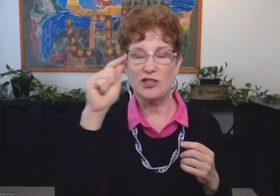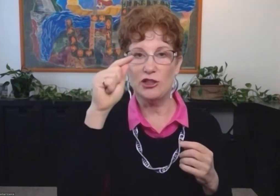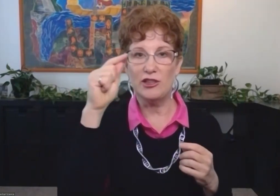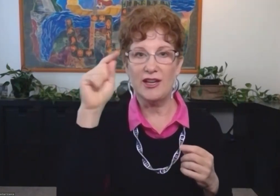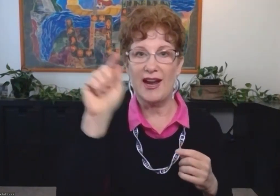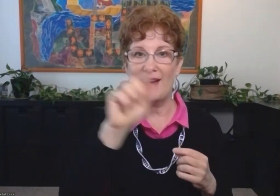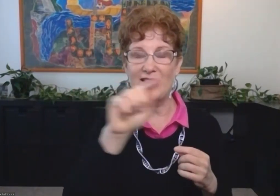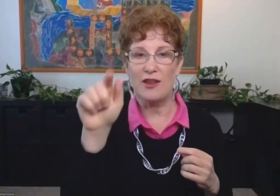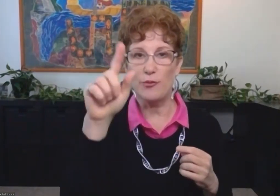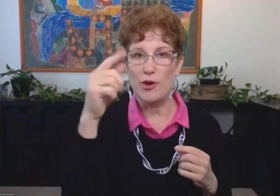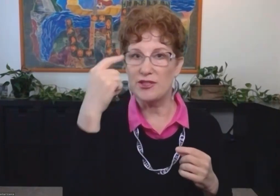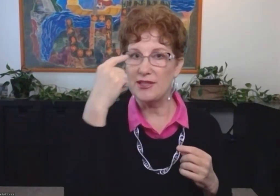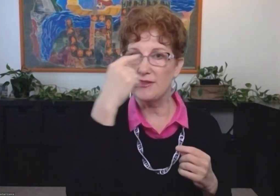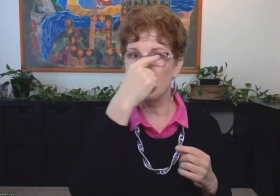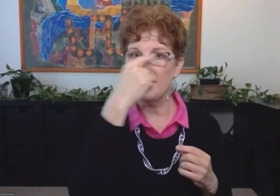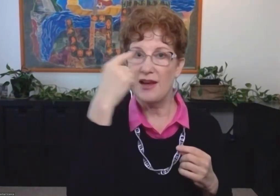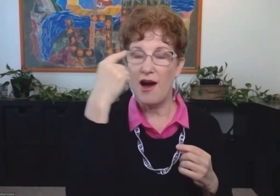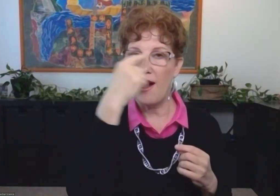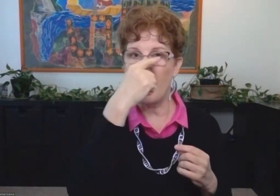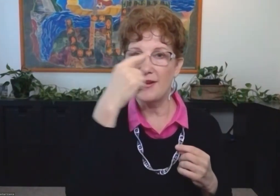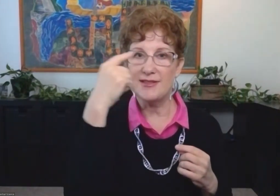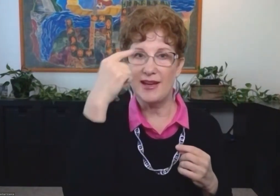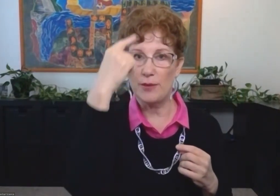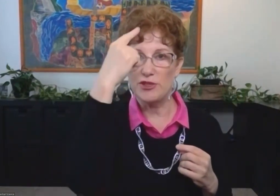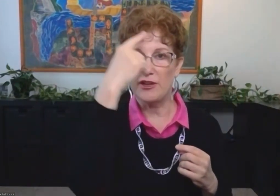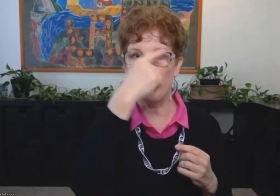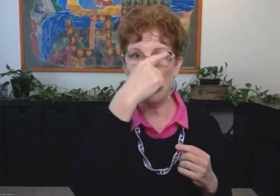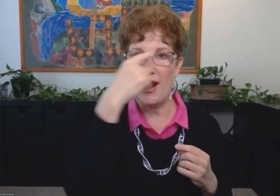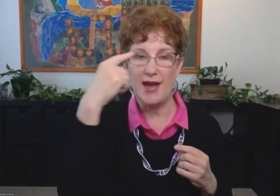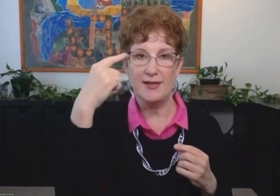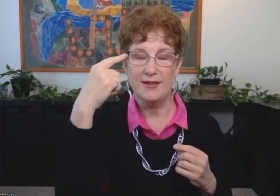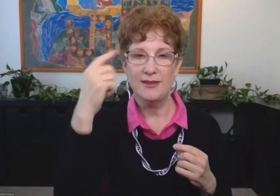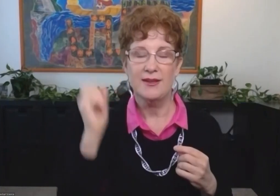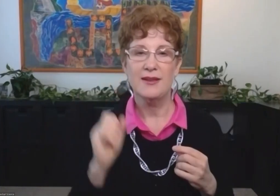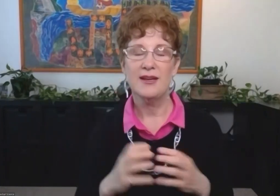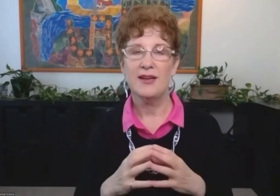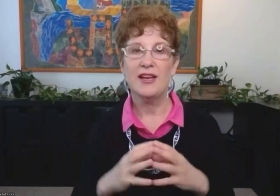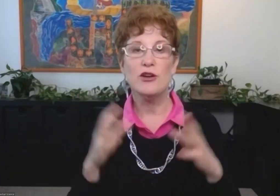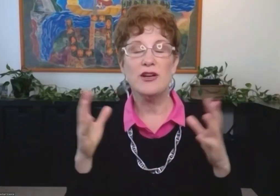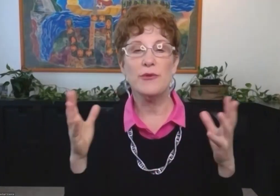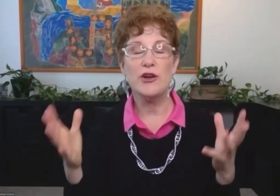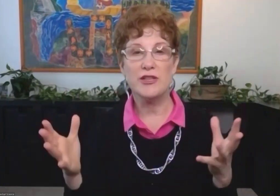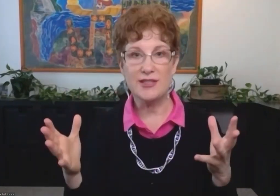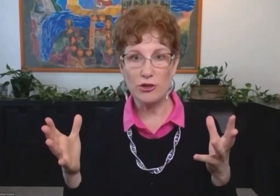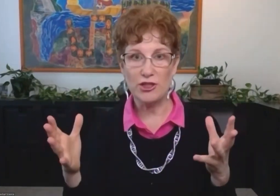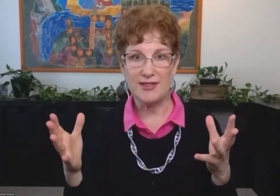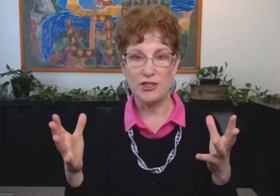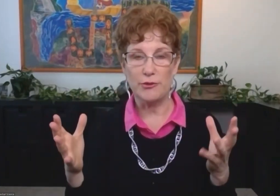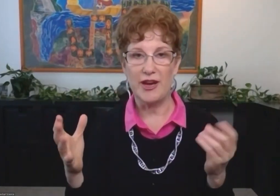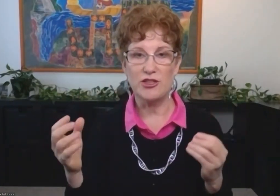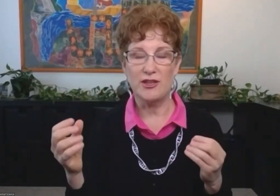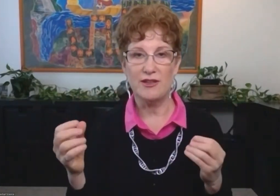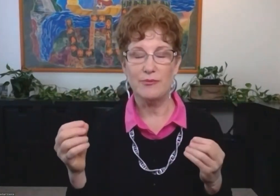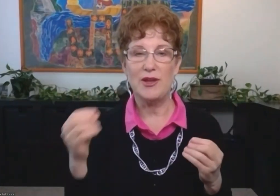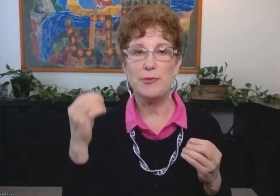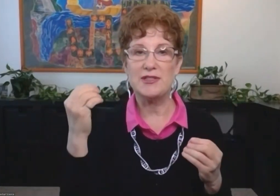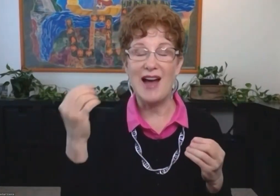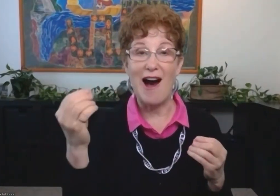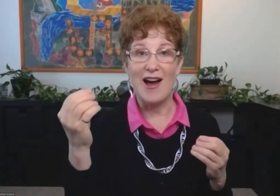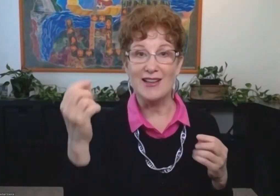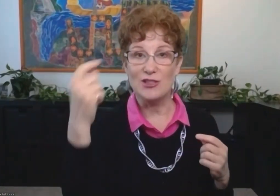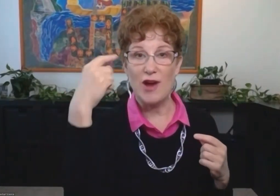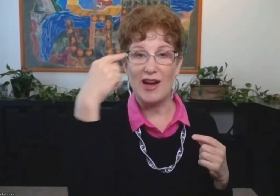is to look at the other person's eyes and up to their forehead. When you're in a social situation,